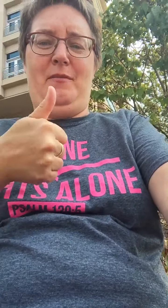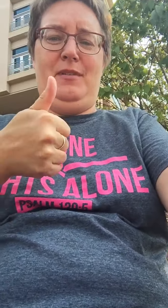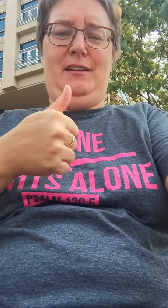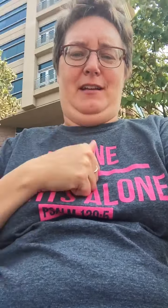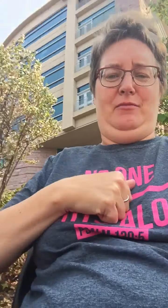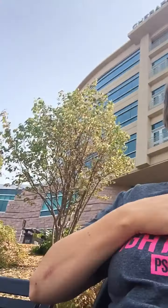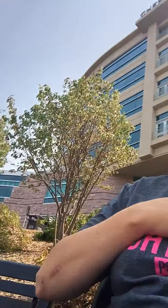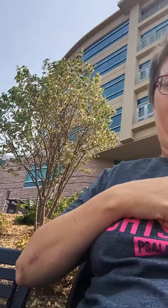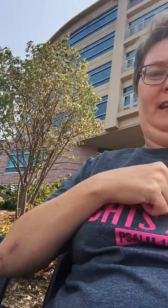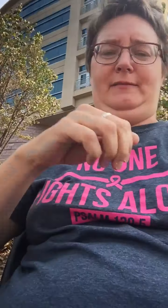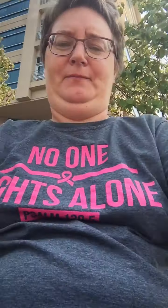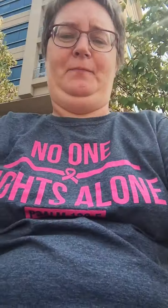Sorry.